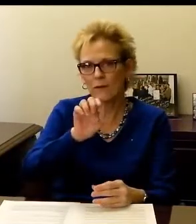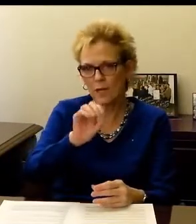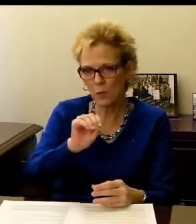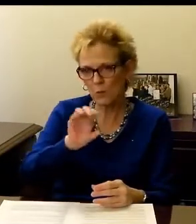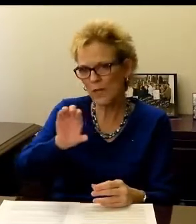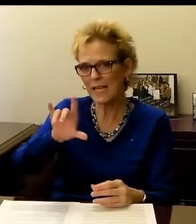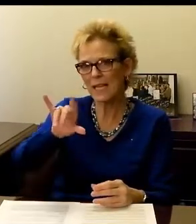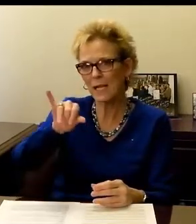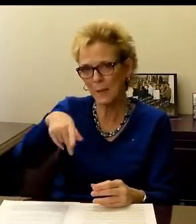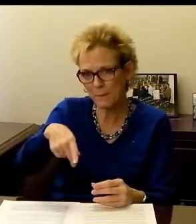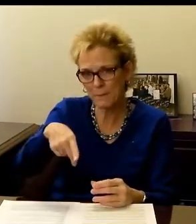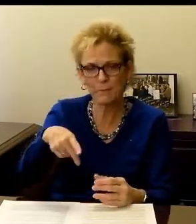devices and also on the website.